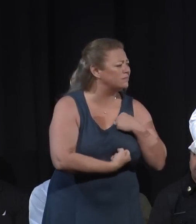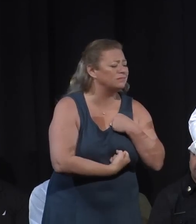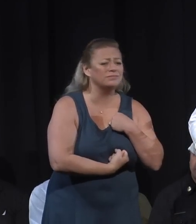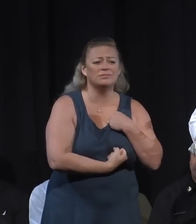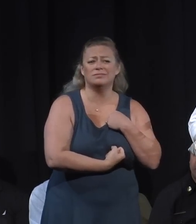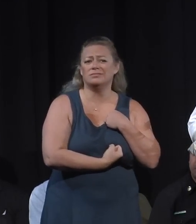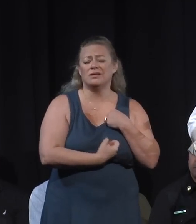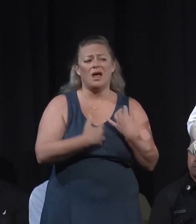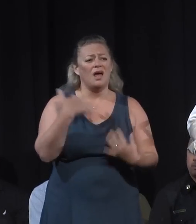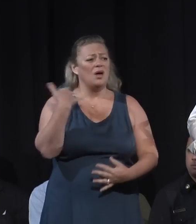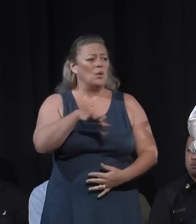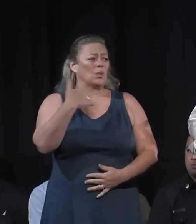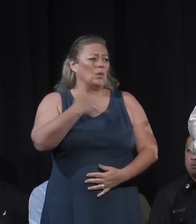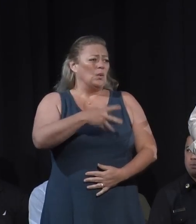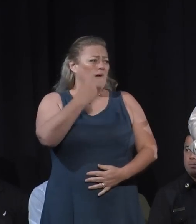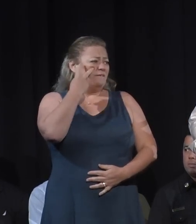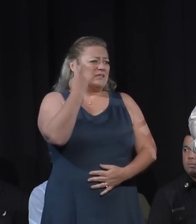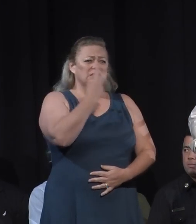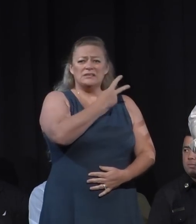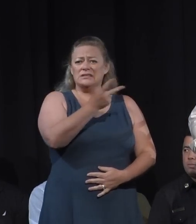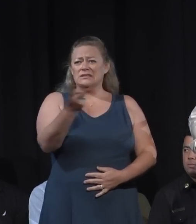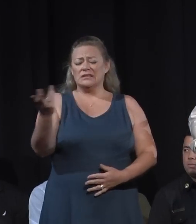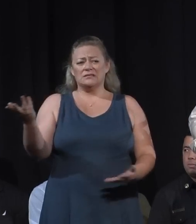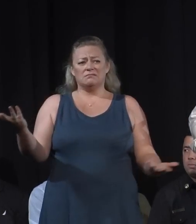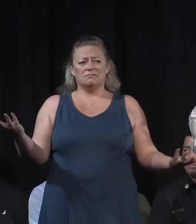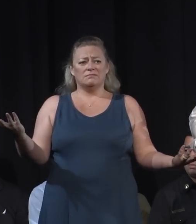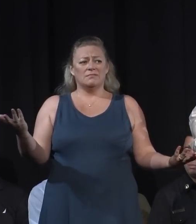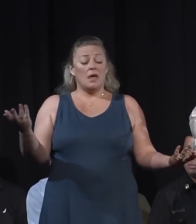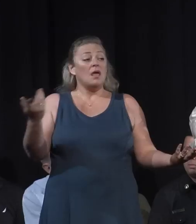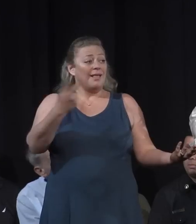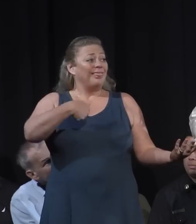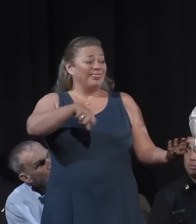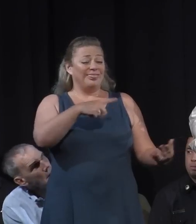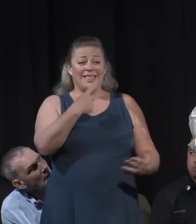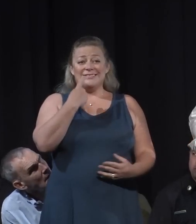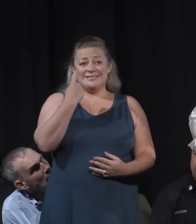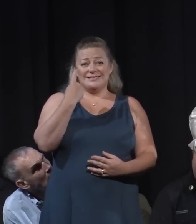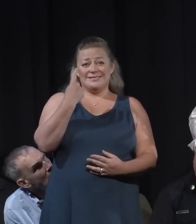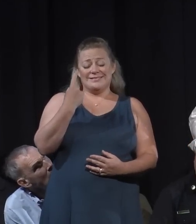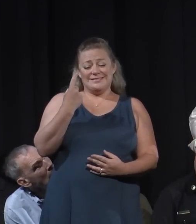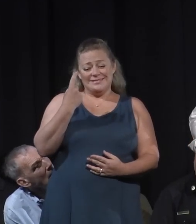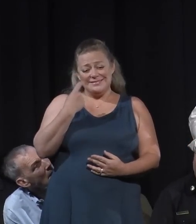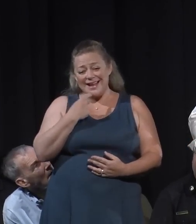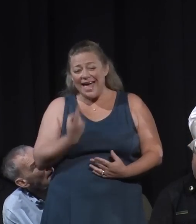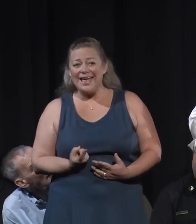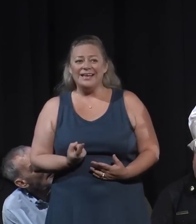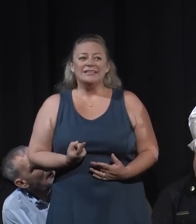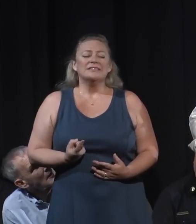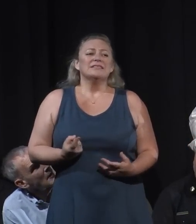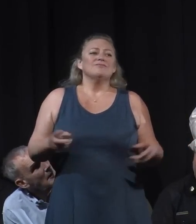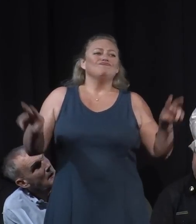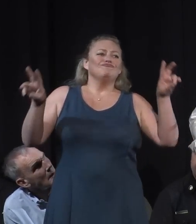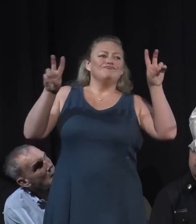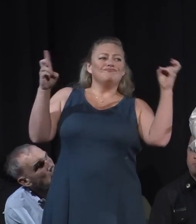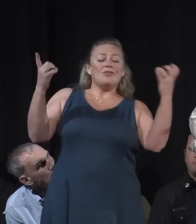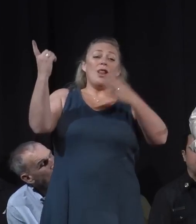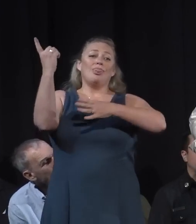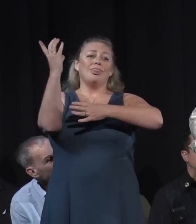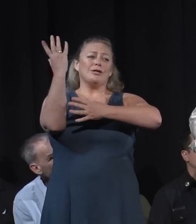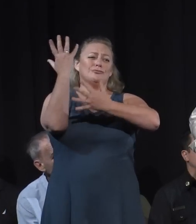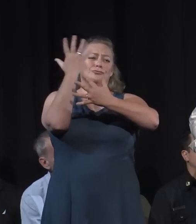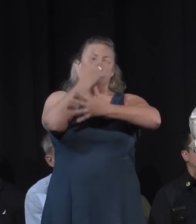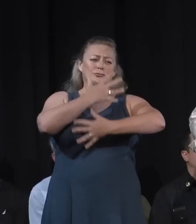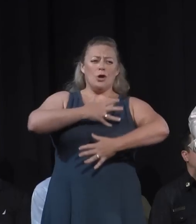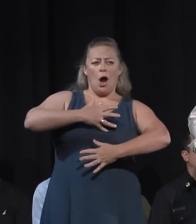I've seen. But they say in the darkest hours once true character